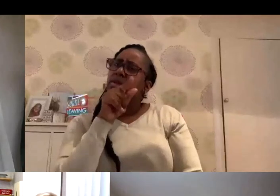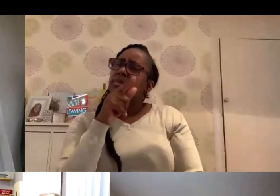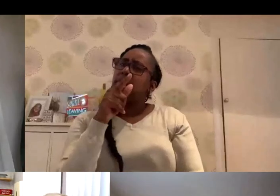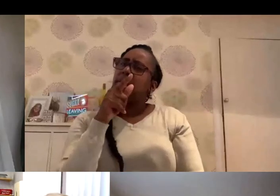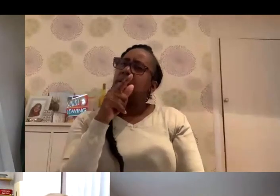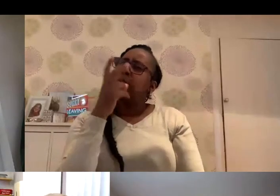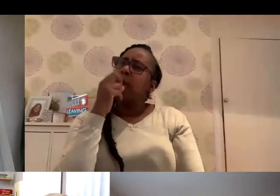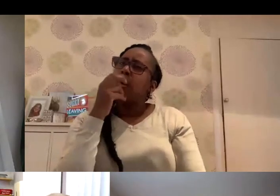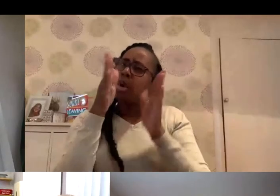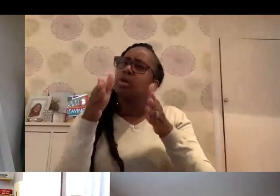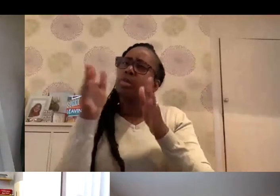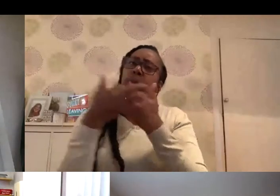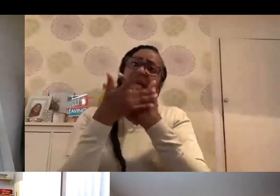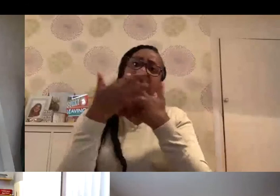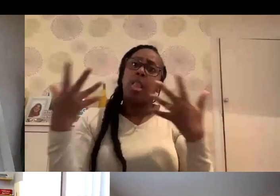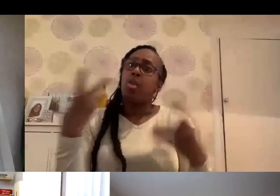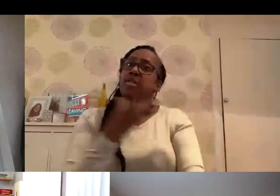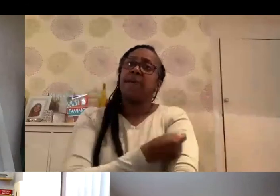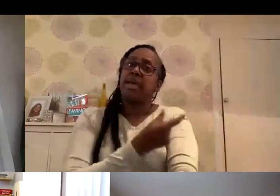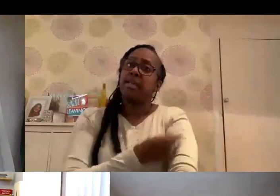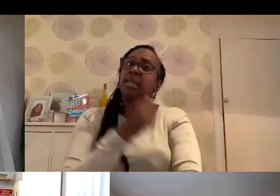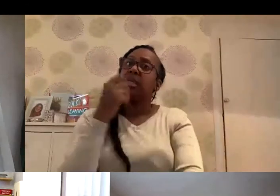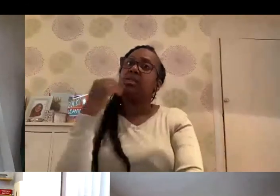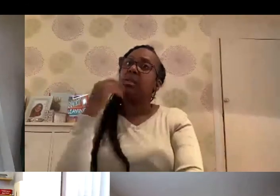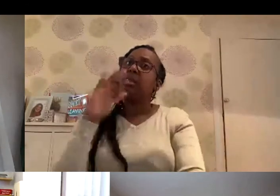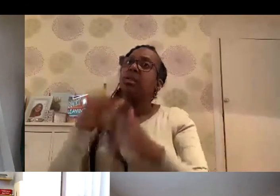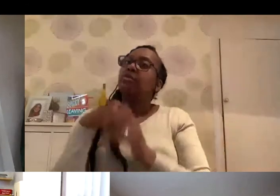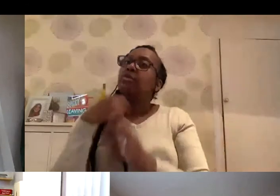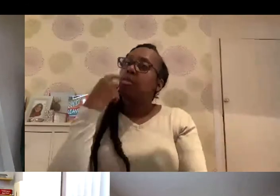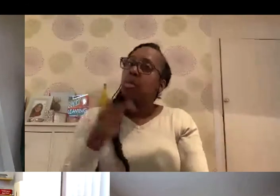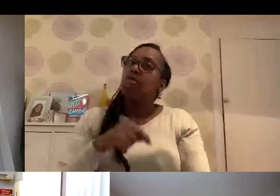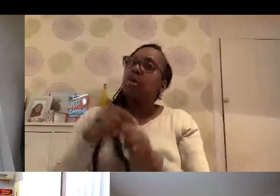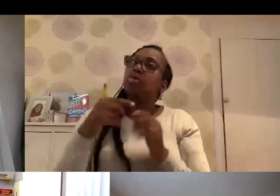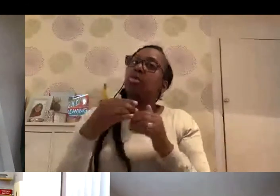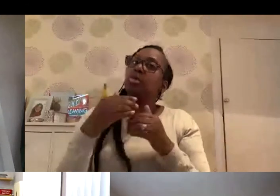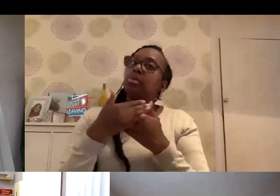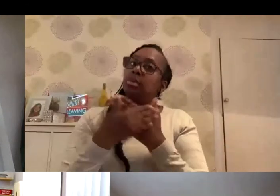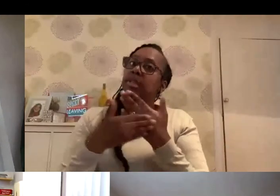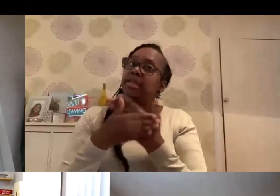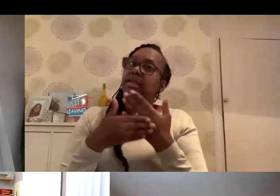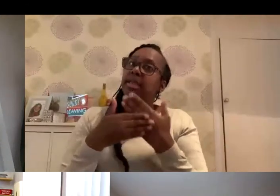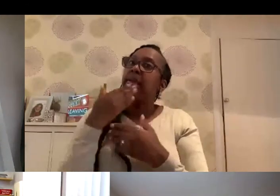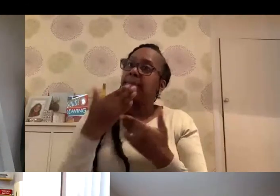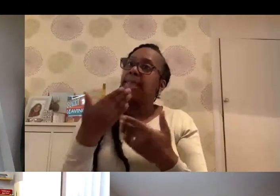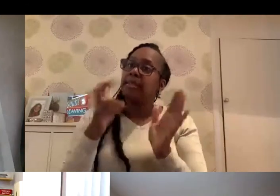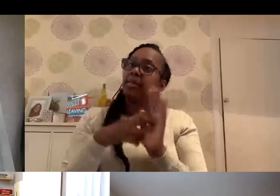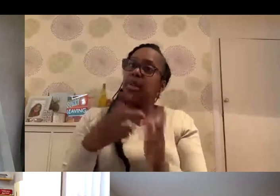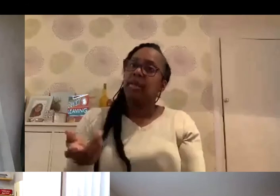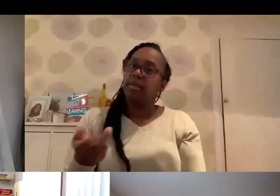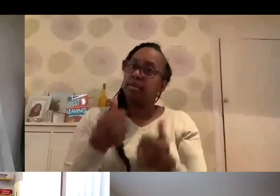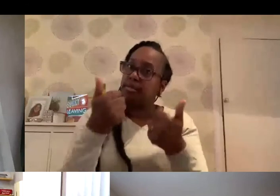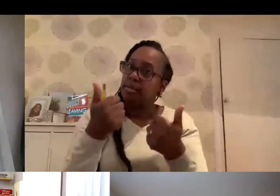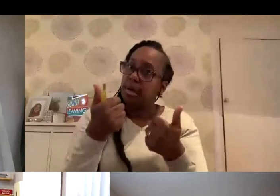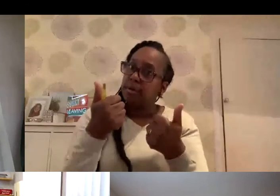They've got lots of vaccines available starting tomorrow until Saturday. So if you're over that way, do book in. Does that answer